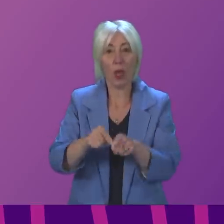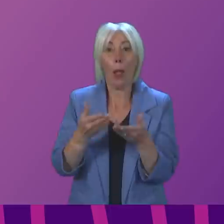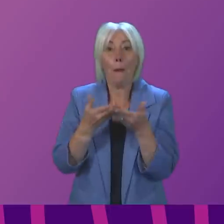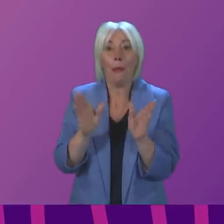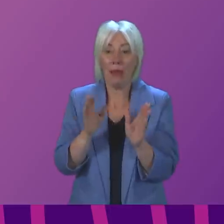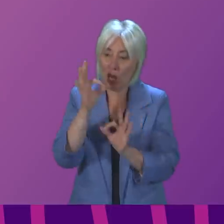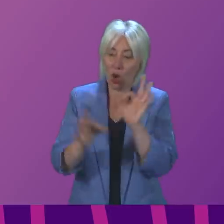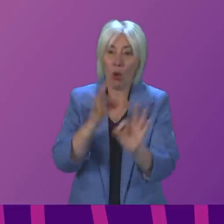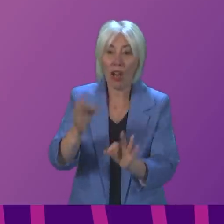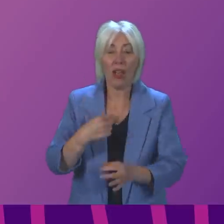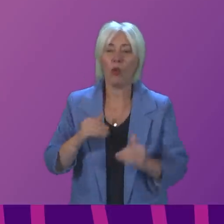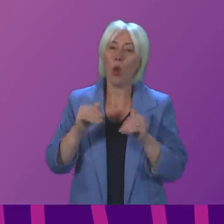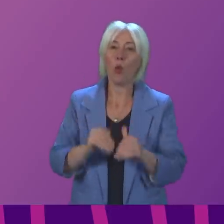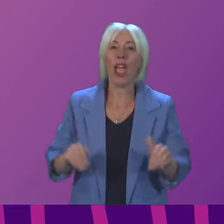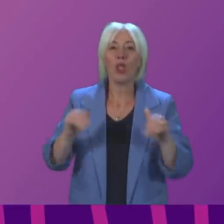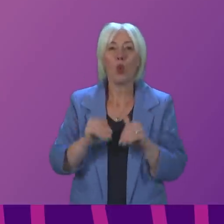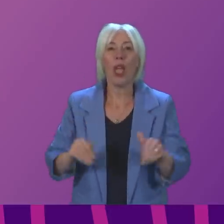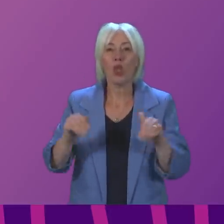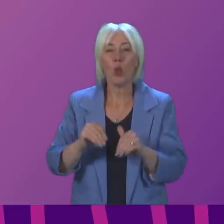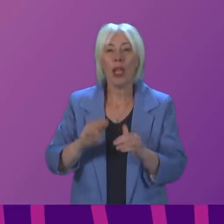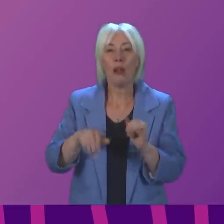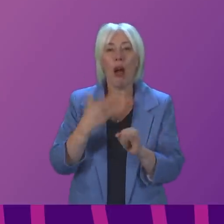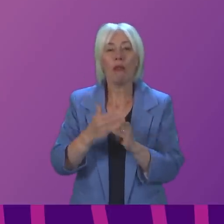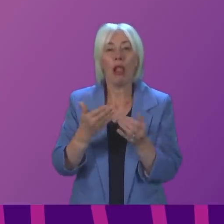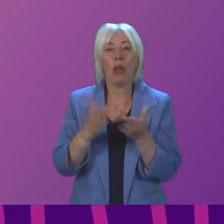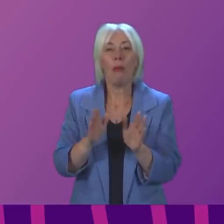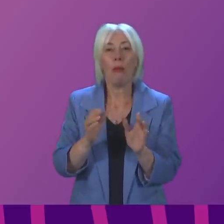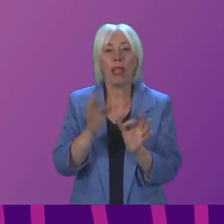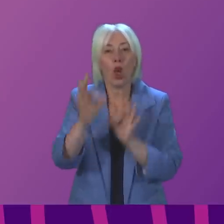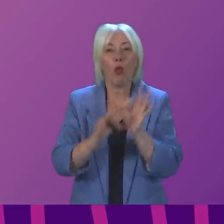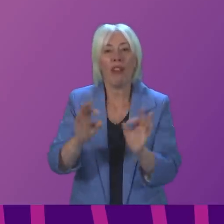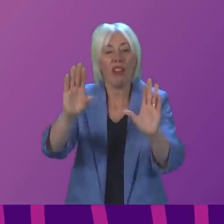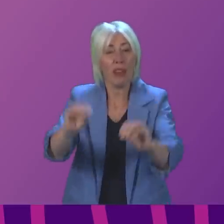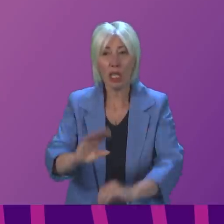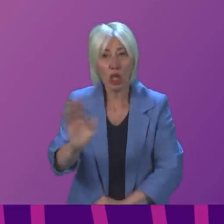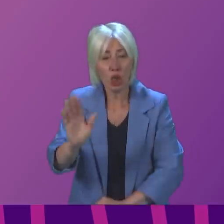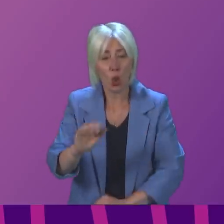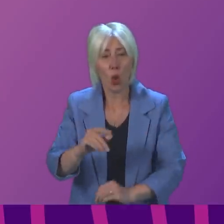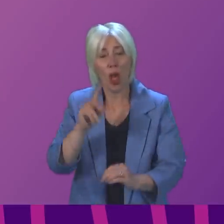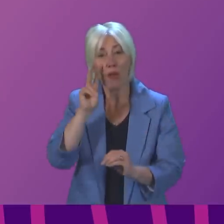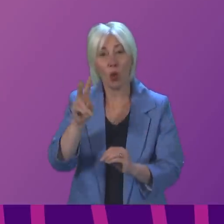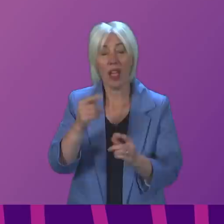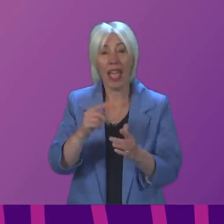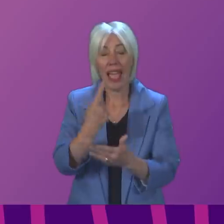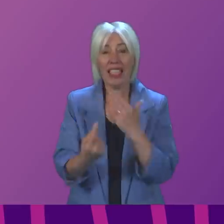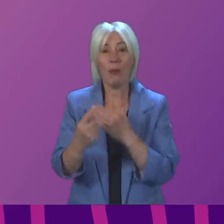We are not waiting until that concludes to do anything. So if we look at the recommendations of the independent review of the fabric and